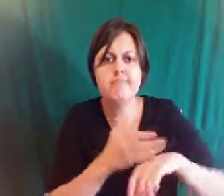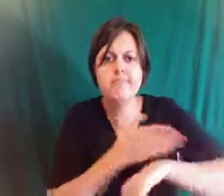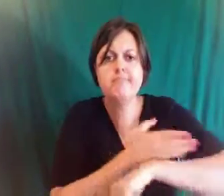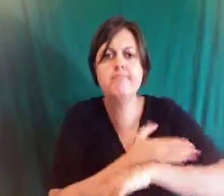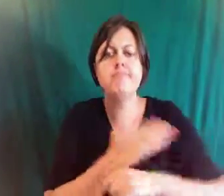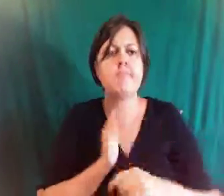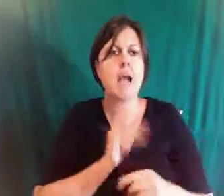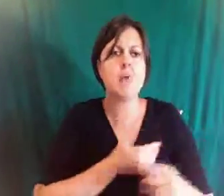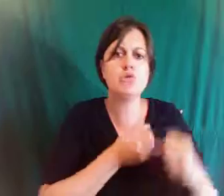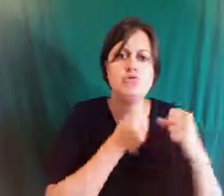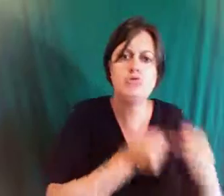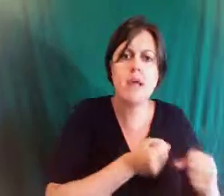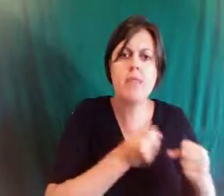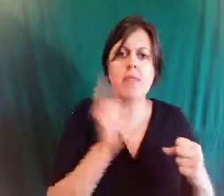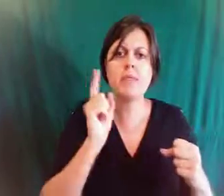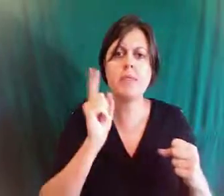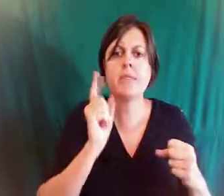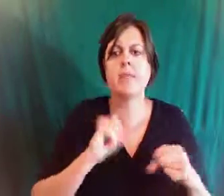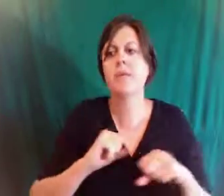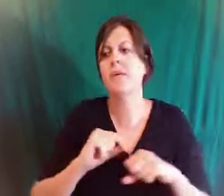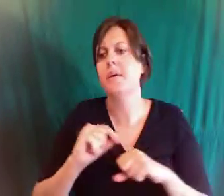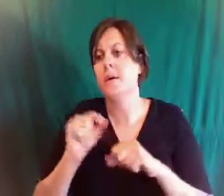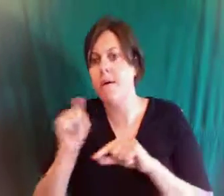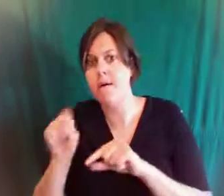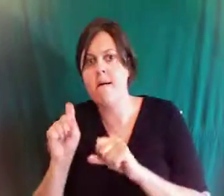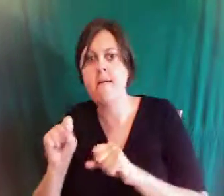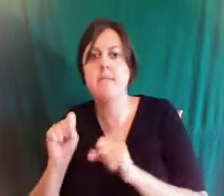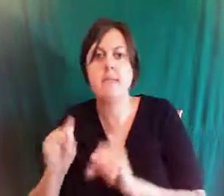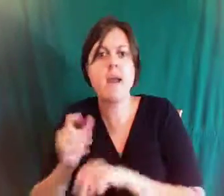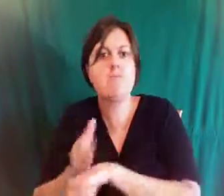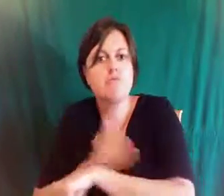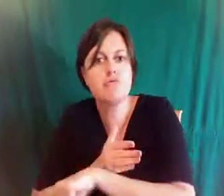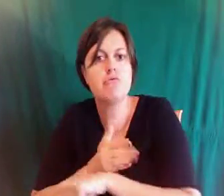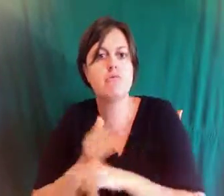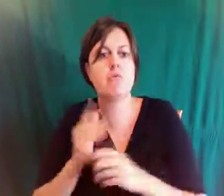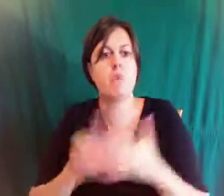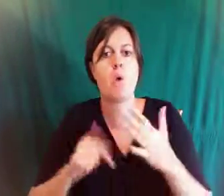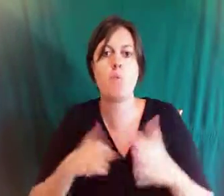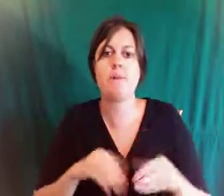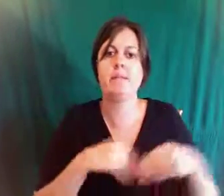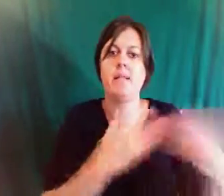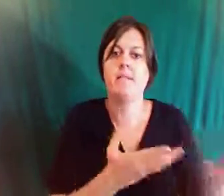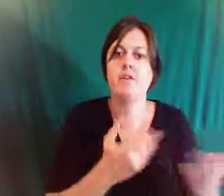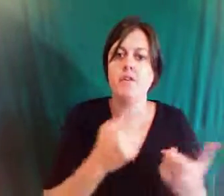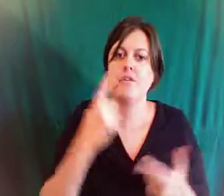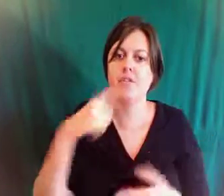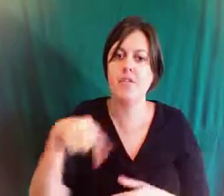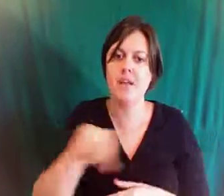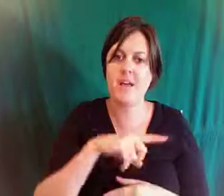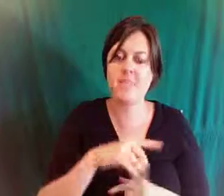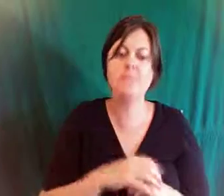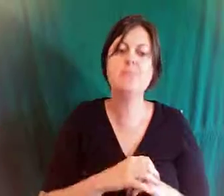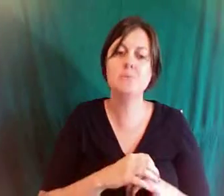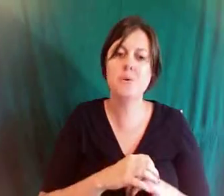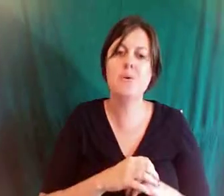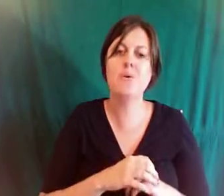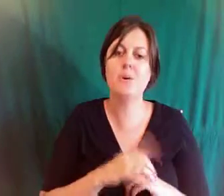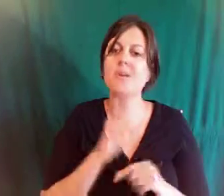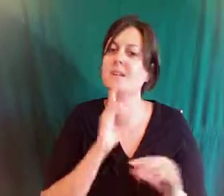are you know where we can really improve and how we deliver to them so i think that's really important is to not try to do it all yourself